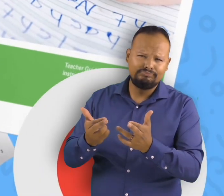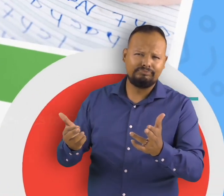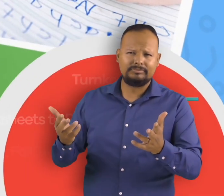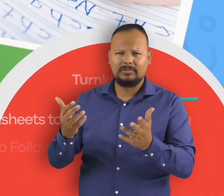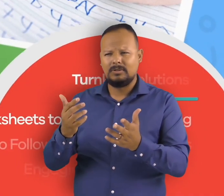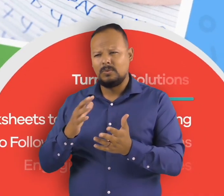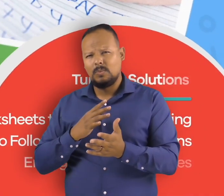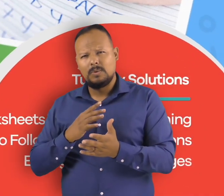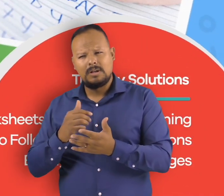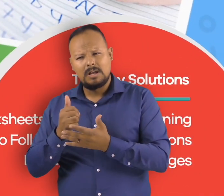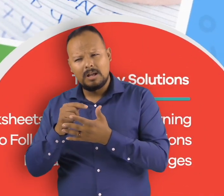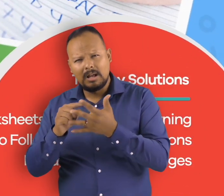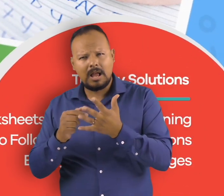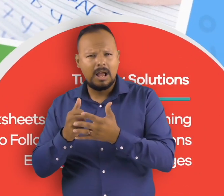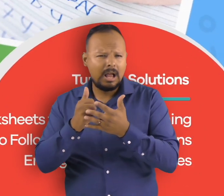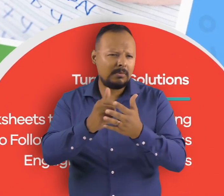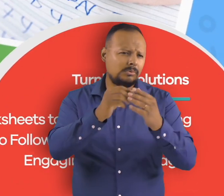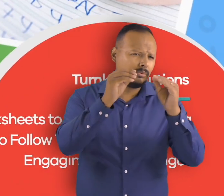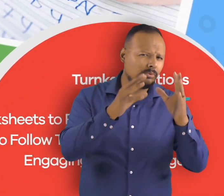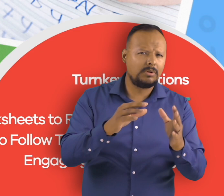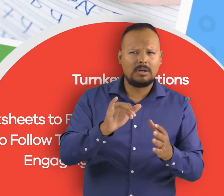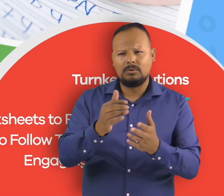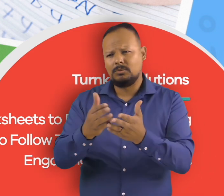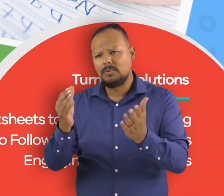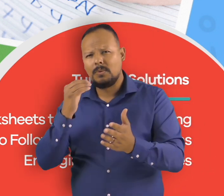turnkey solutions for teachers and homeschoolers